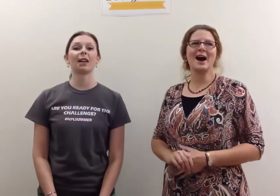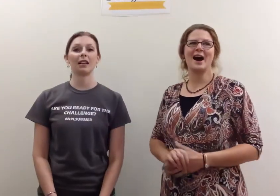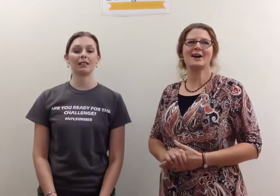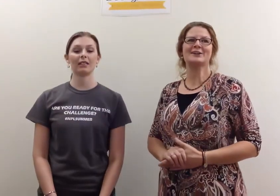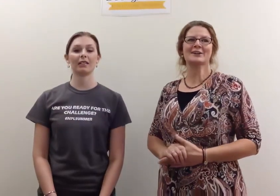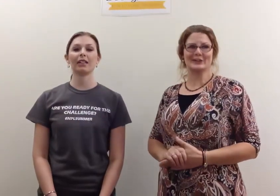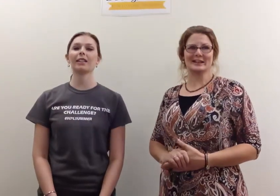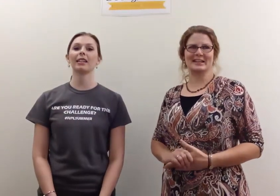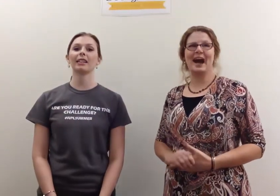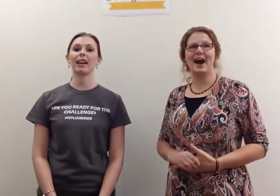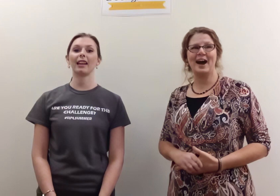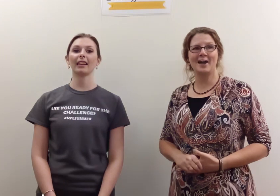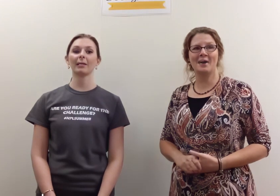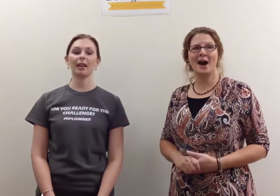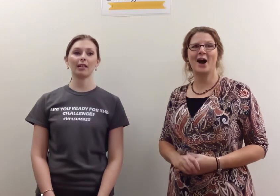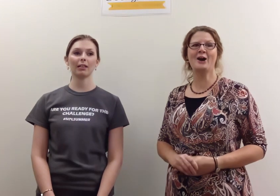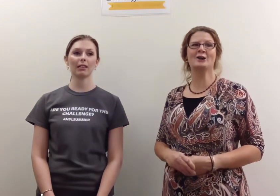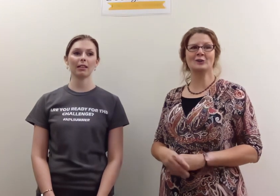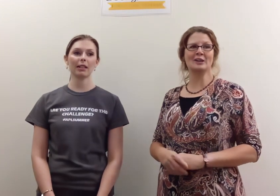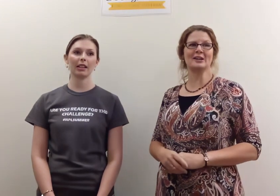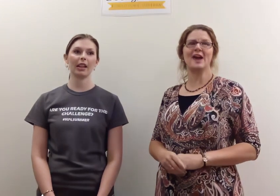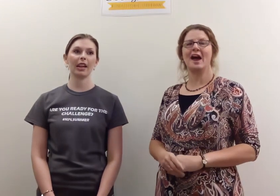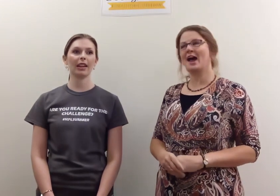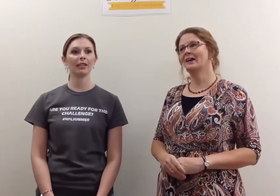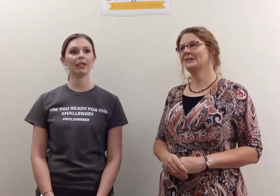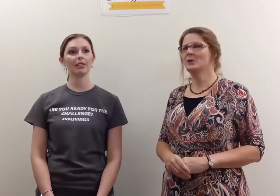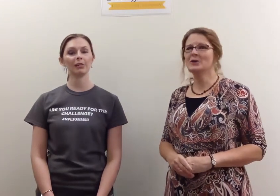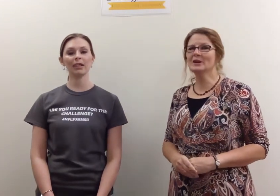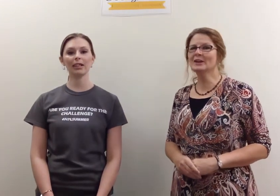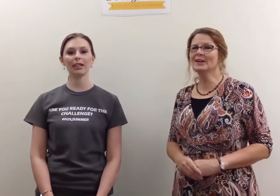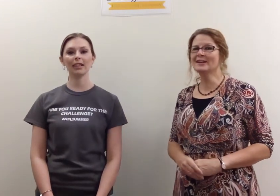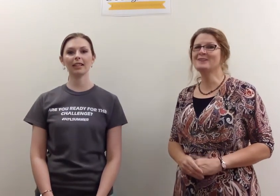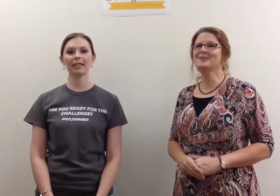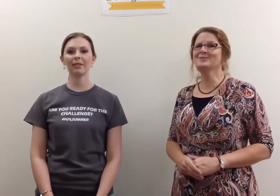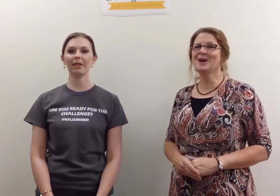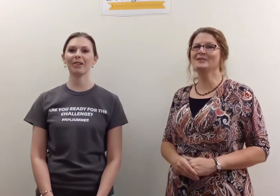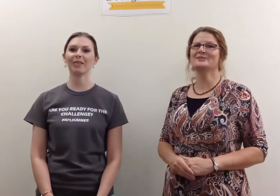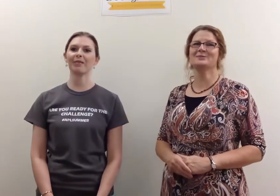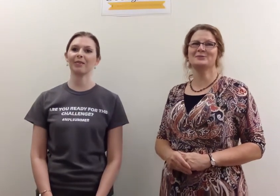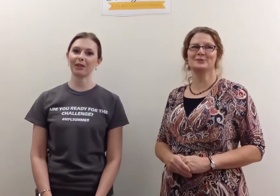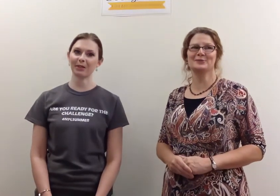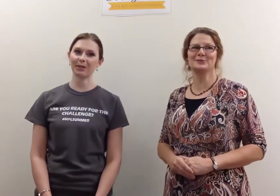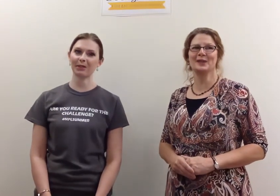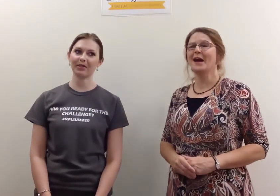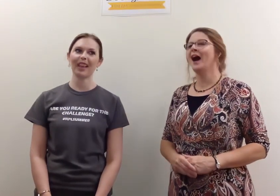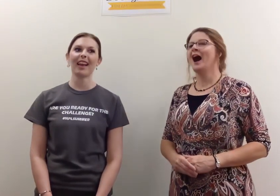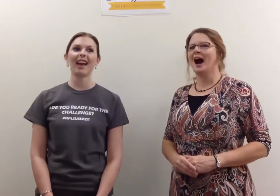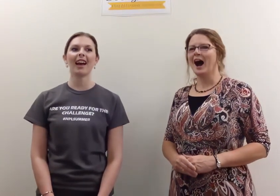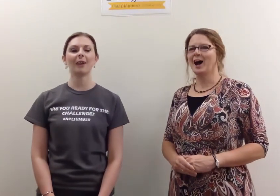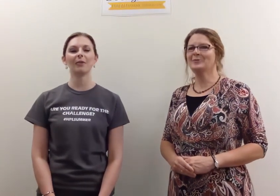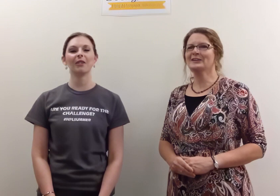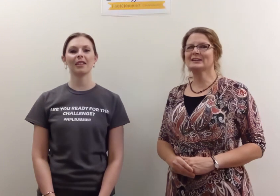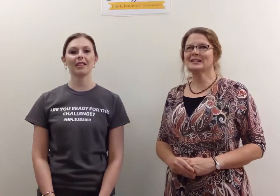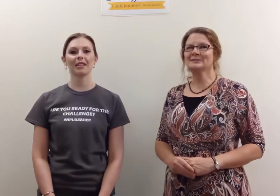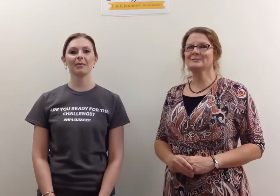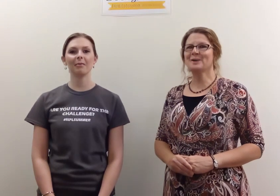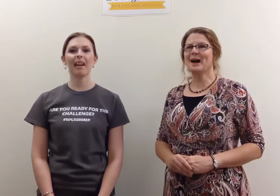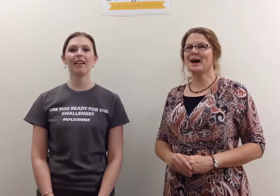hungry, I am hungry, and I really want some food. I will eat my